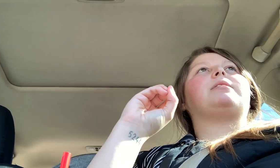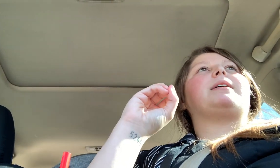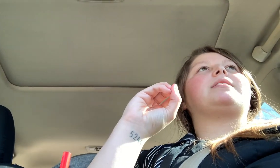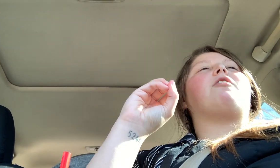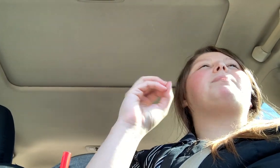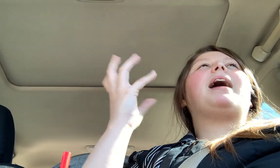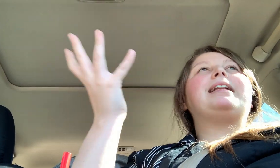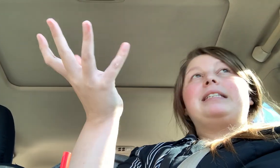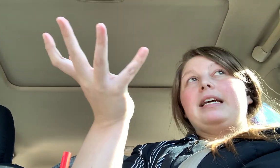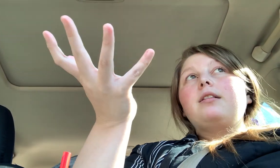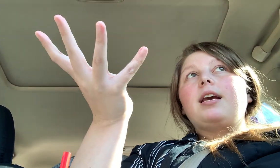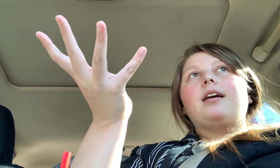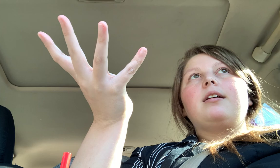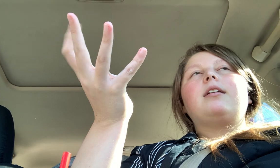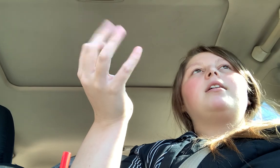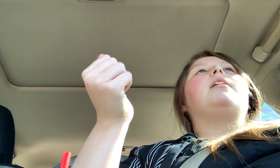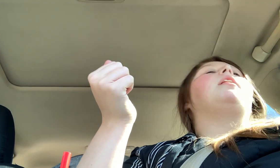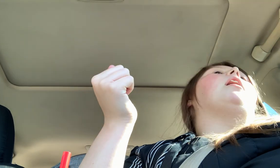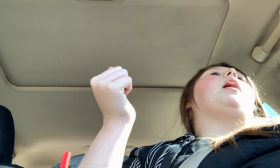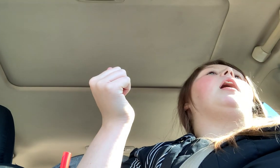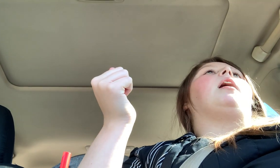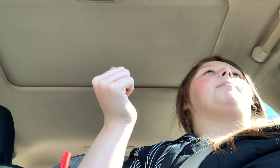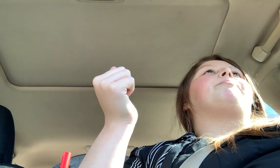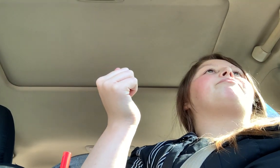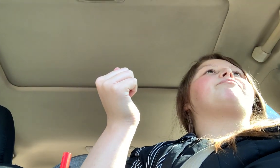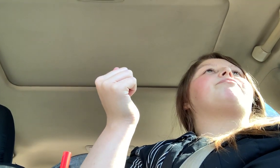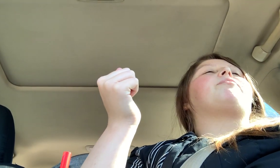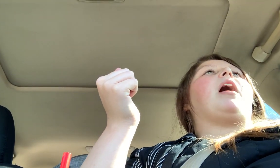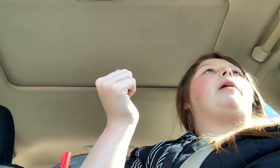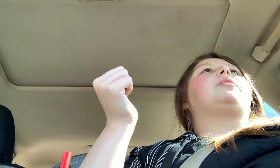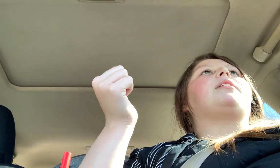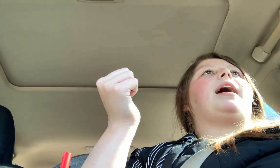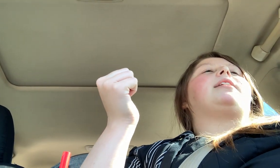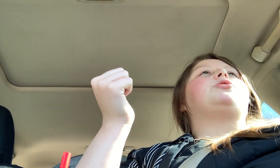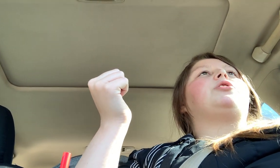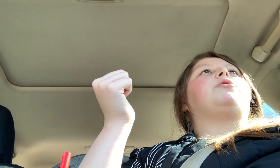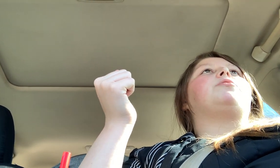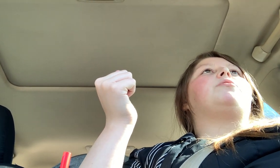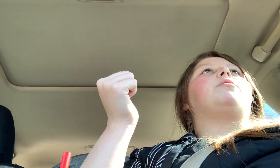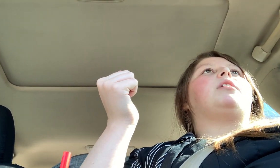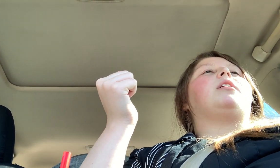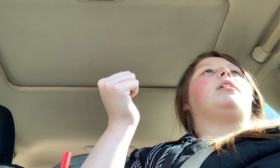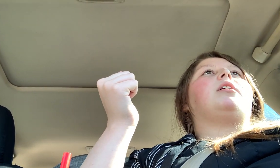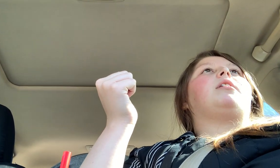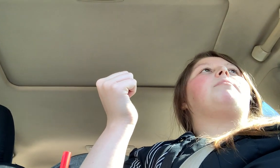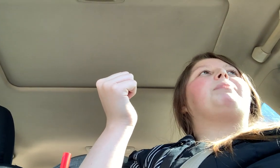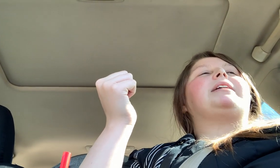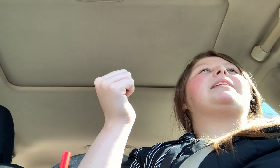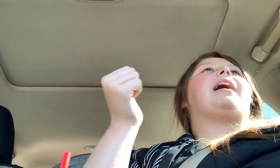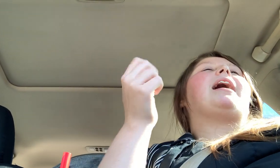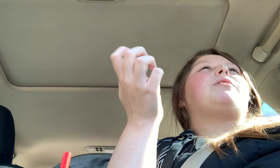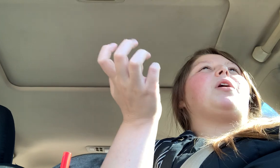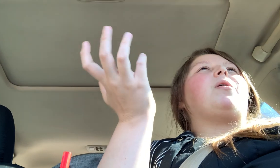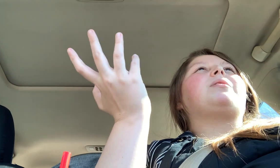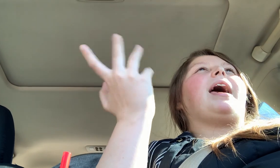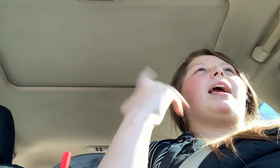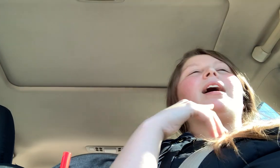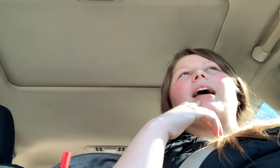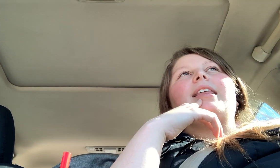to myself, but ideally, um, I would like to be down. I don't know. Like I think